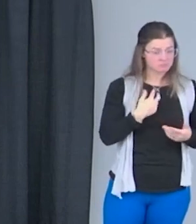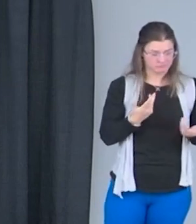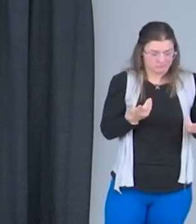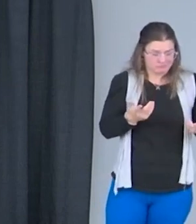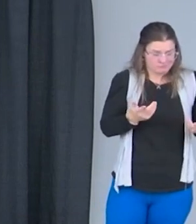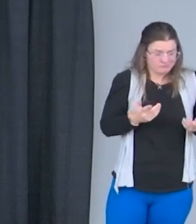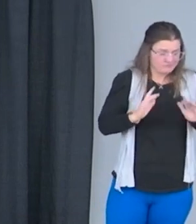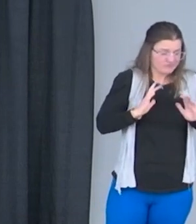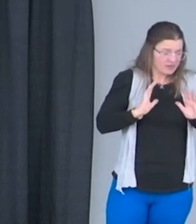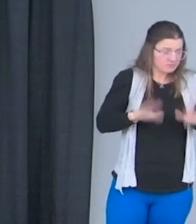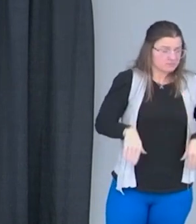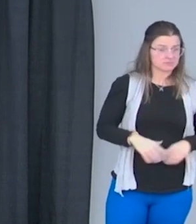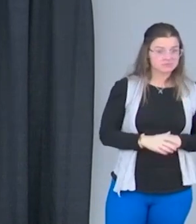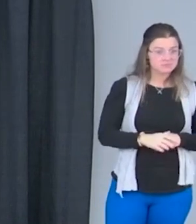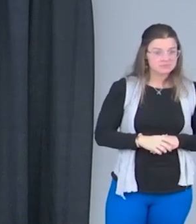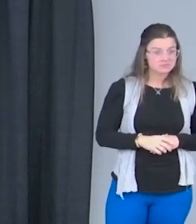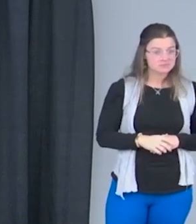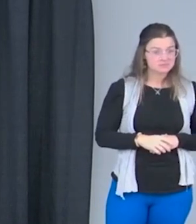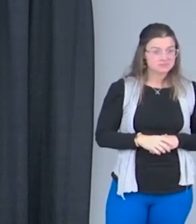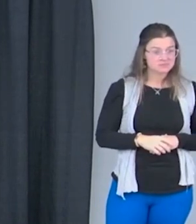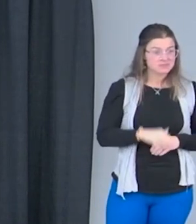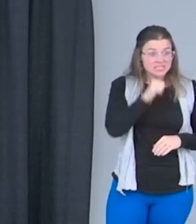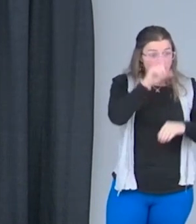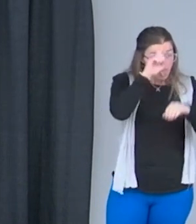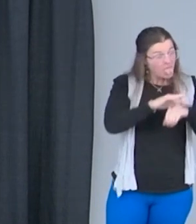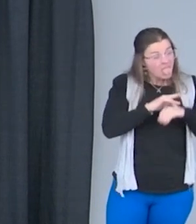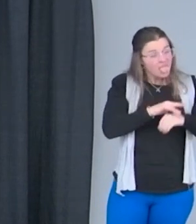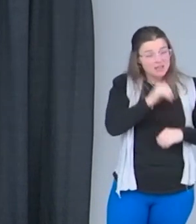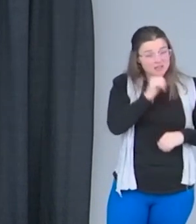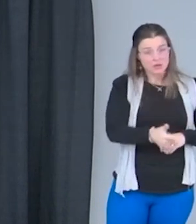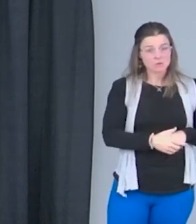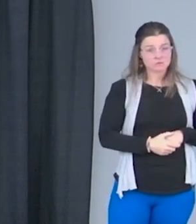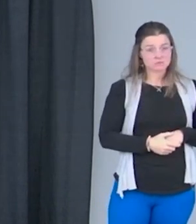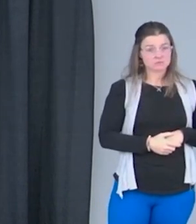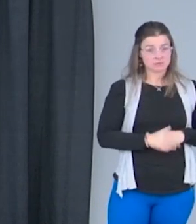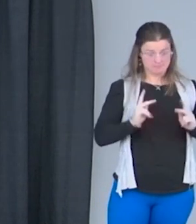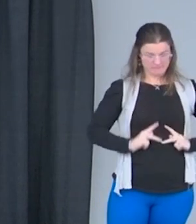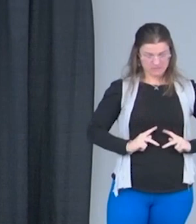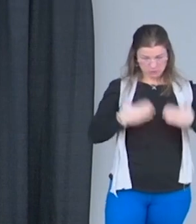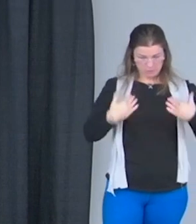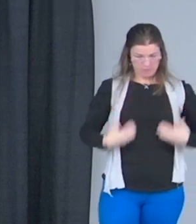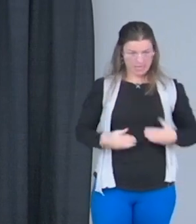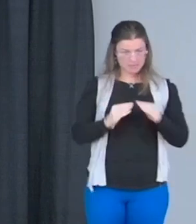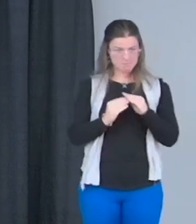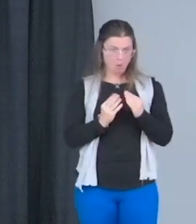it doesn't bother me. So, my physical body has nothing over what my mind can create.